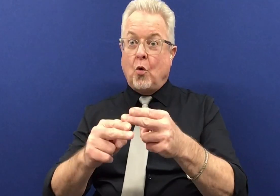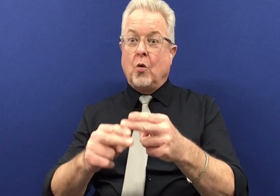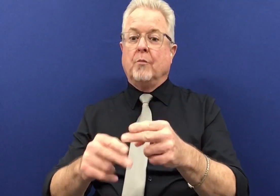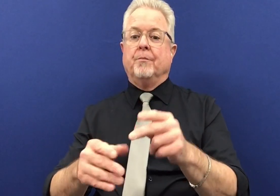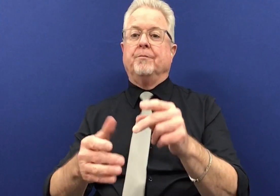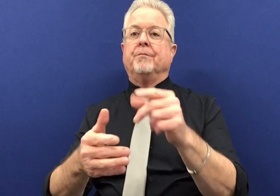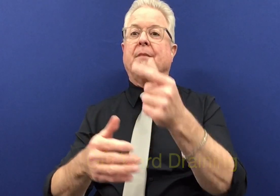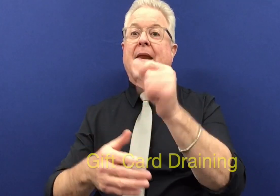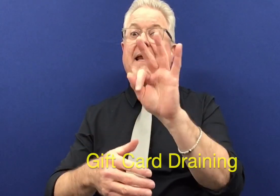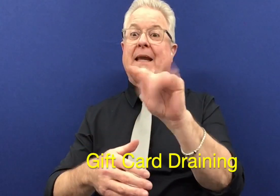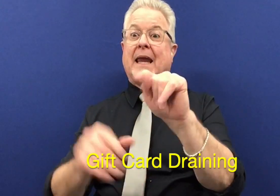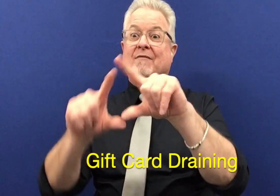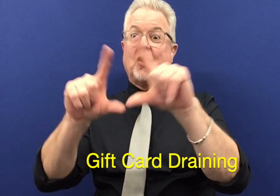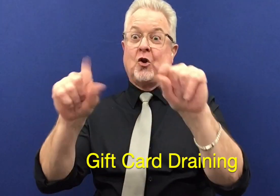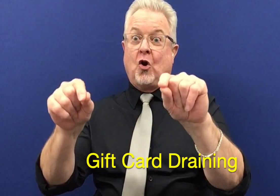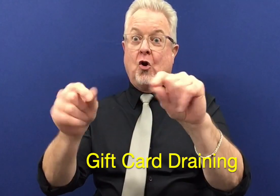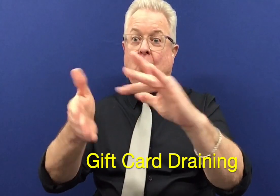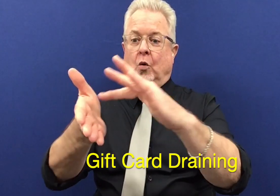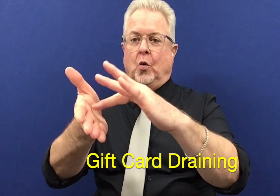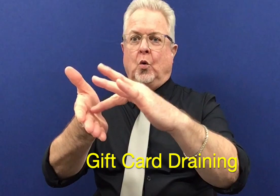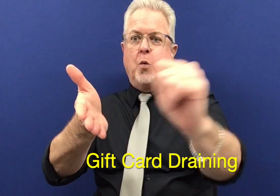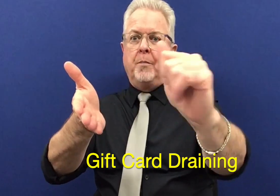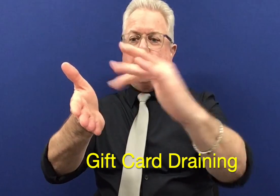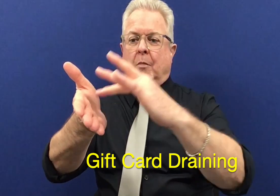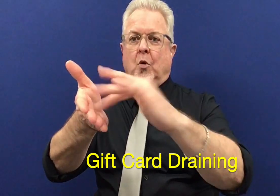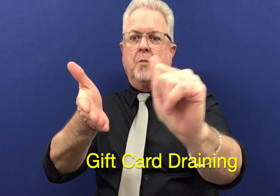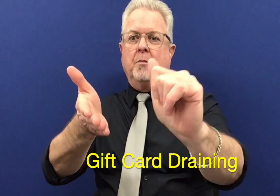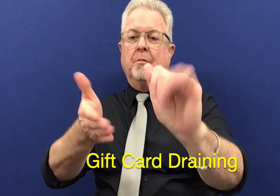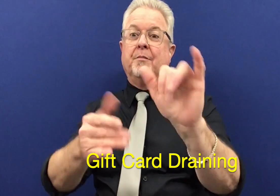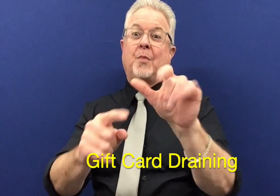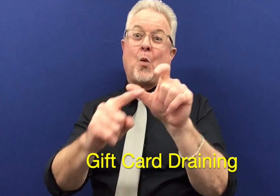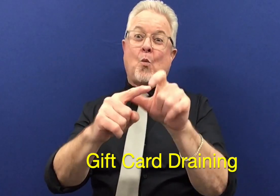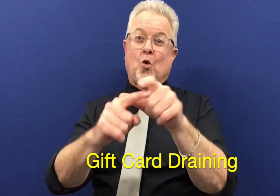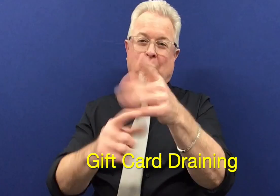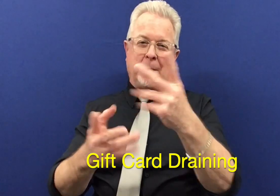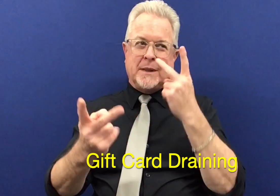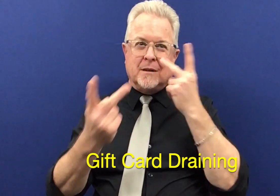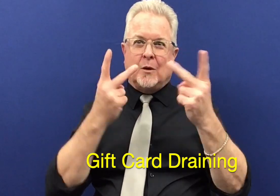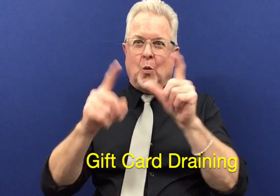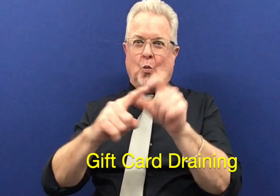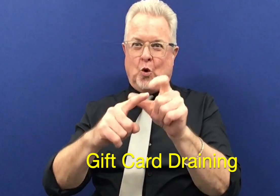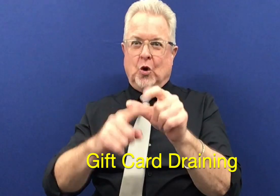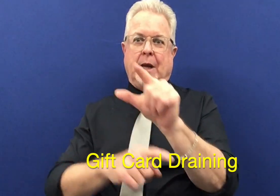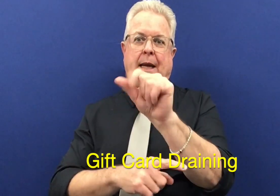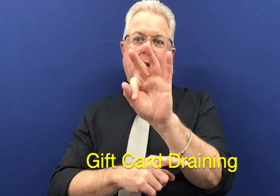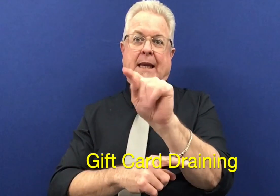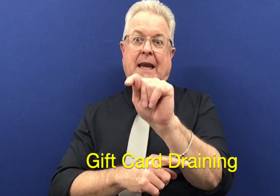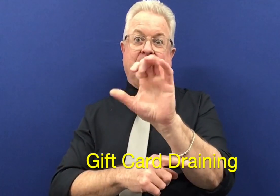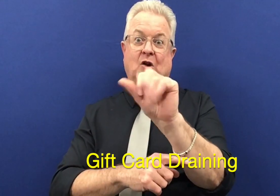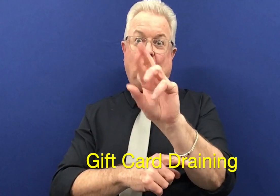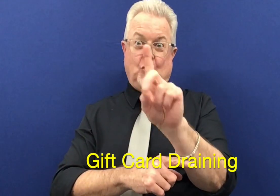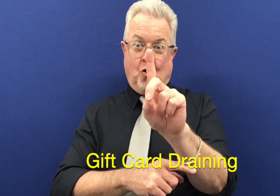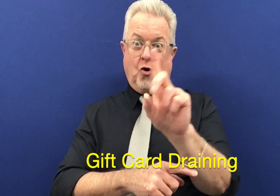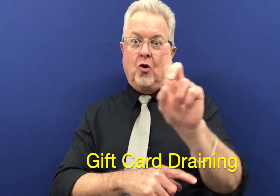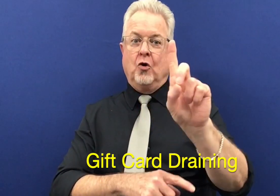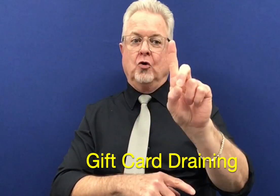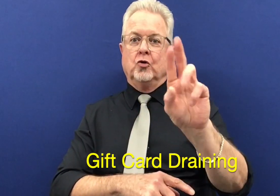clever and they do what's called gift card draining you'll see this word more and more